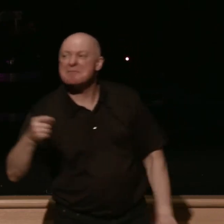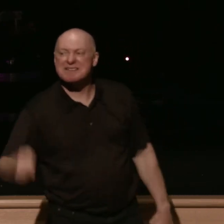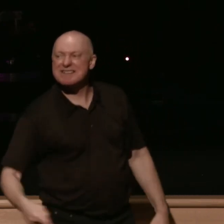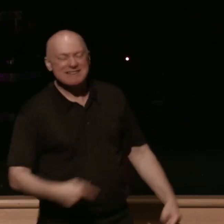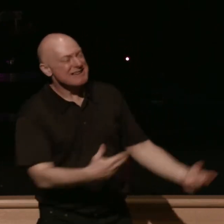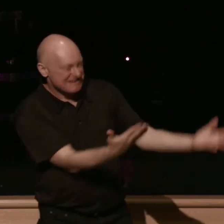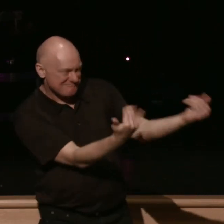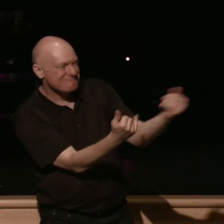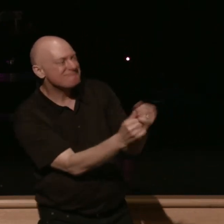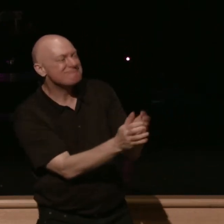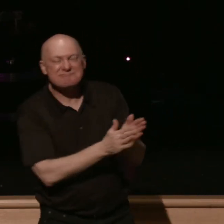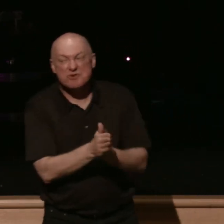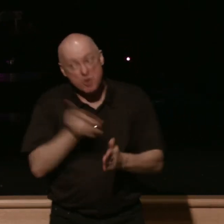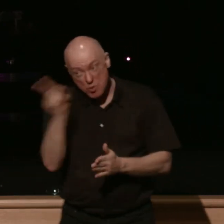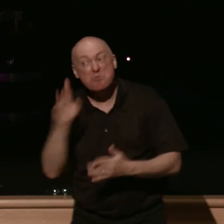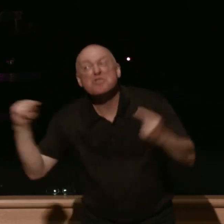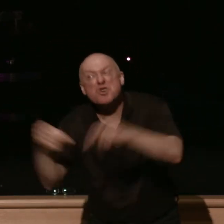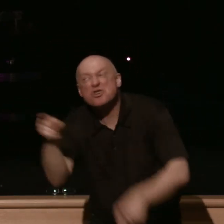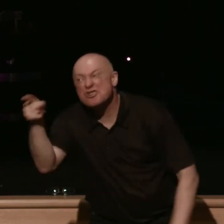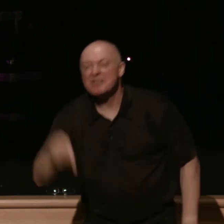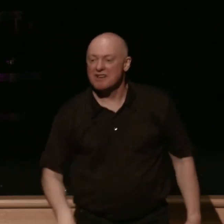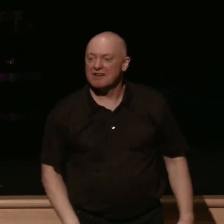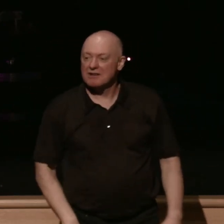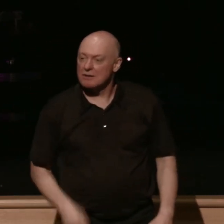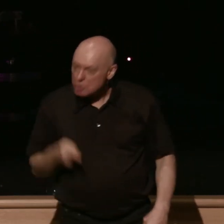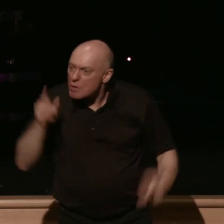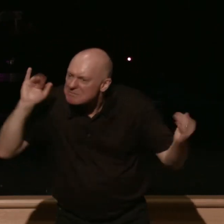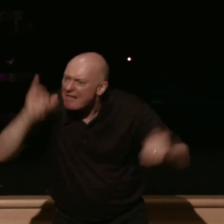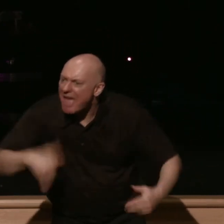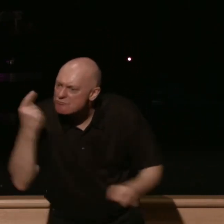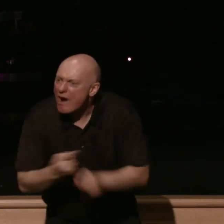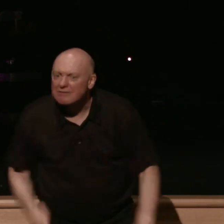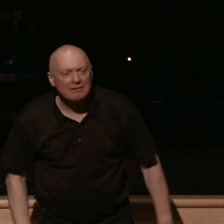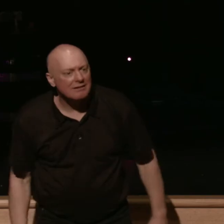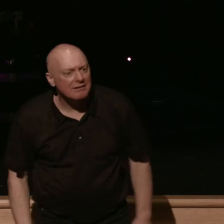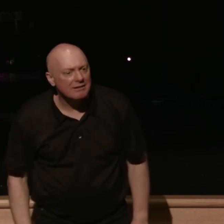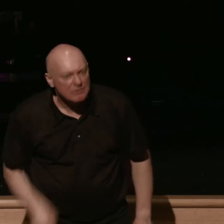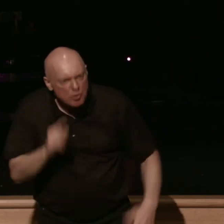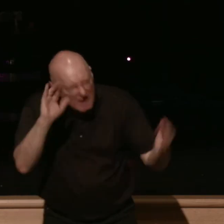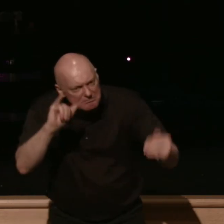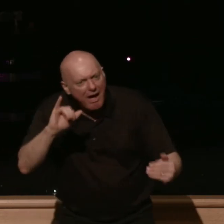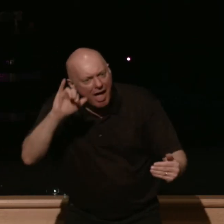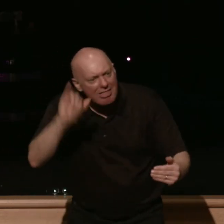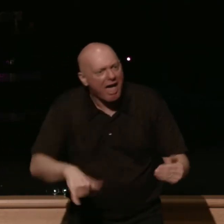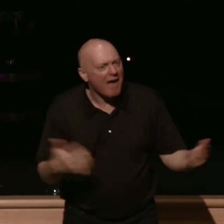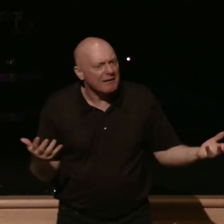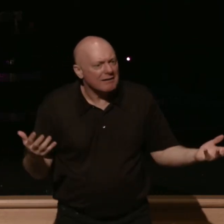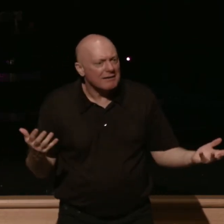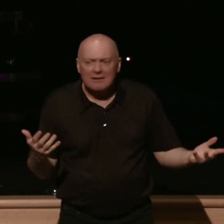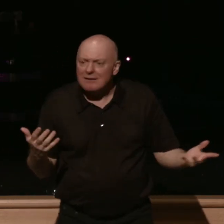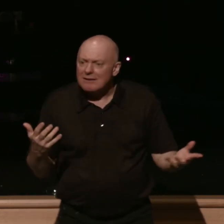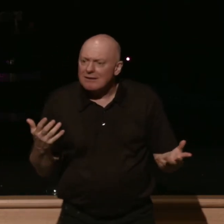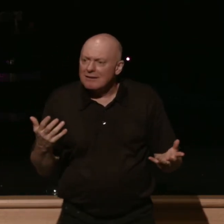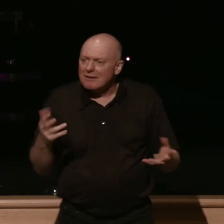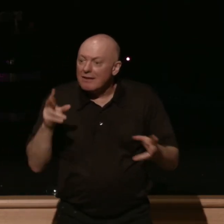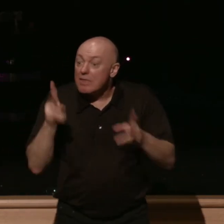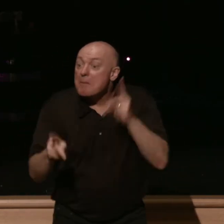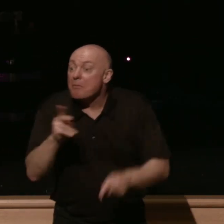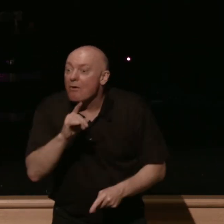now you're in a world of hurt now you would expect that right you would expect that the people of israel are expecting that